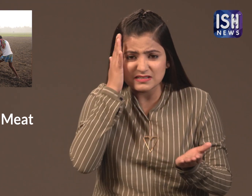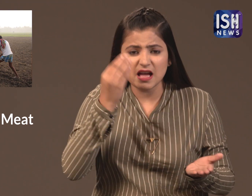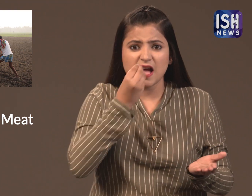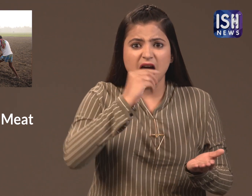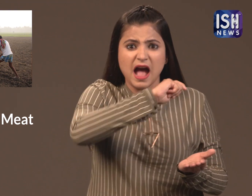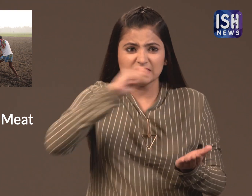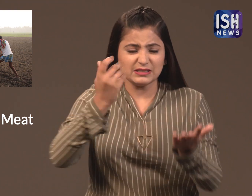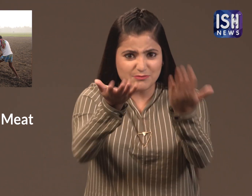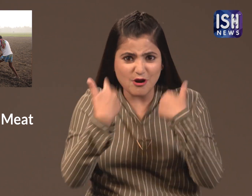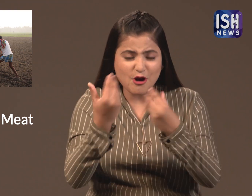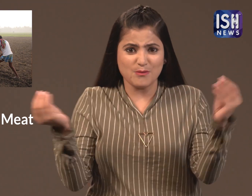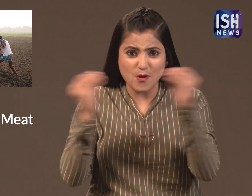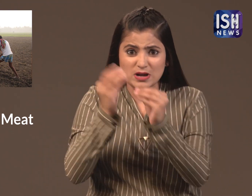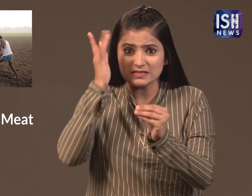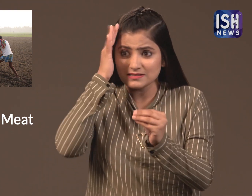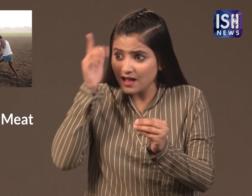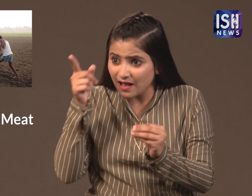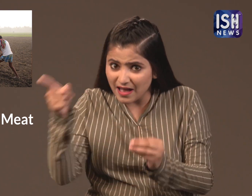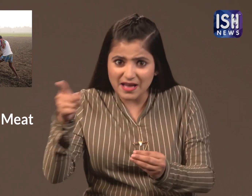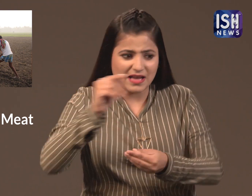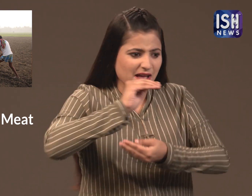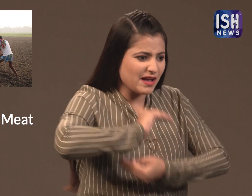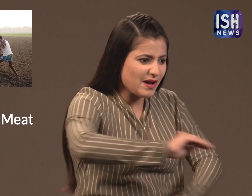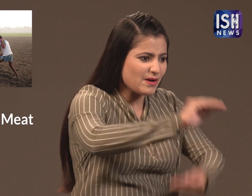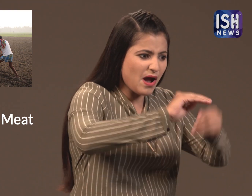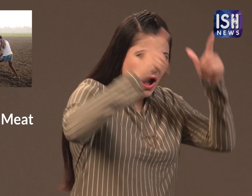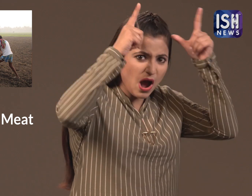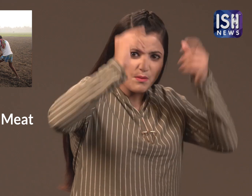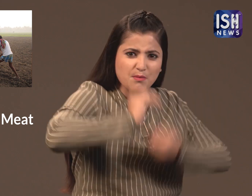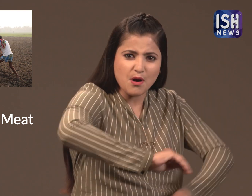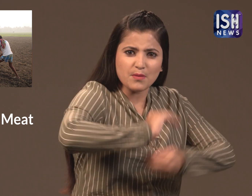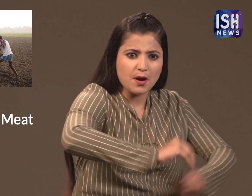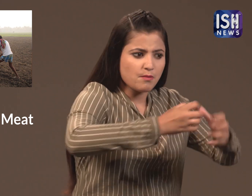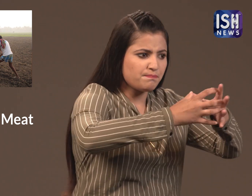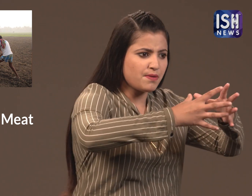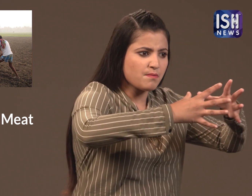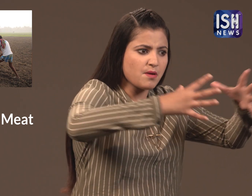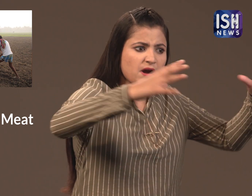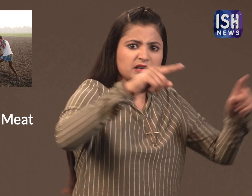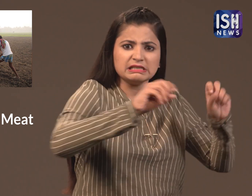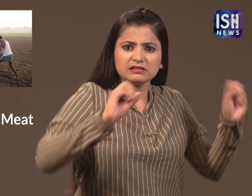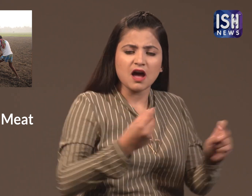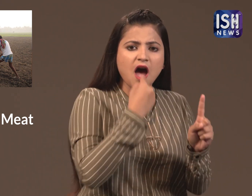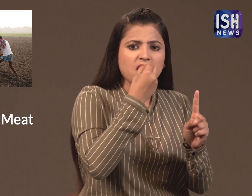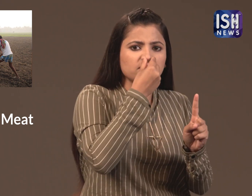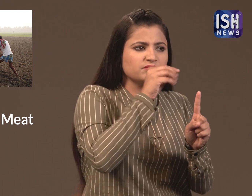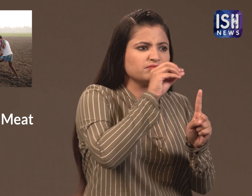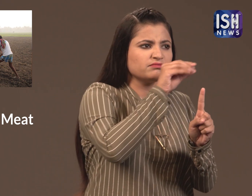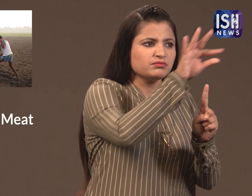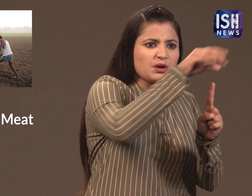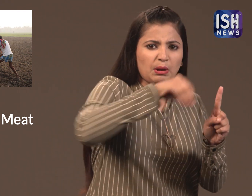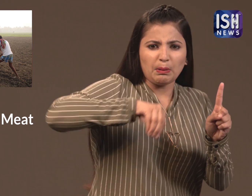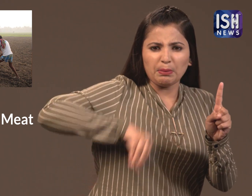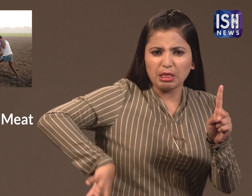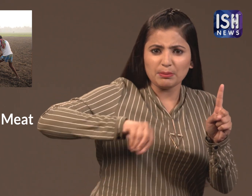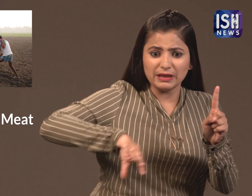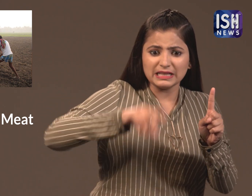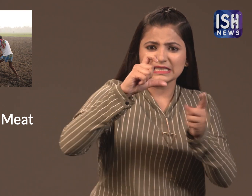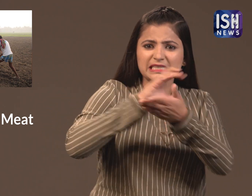Due to increase in demand for meat, there is an increase in cattle production. Their farts